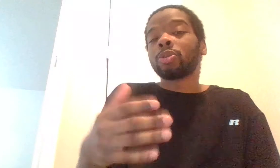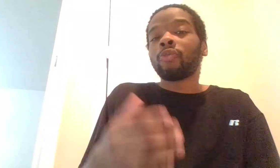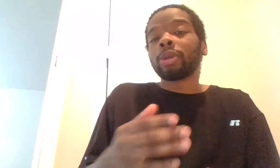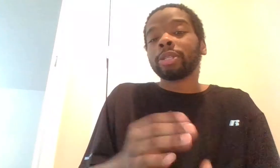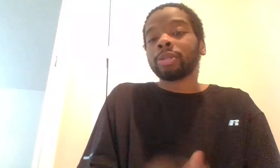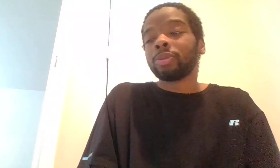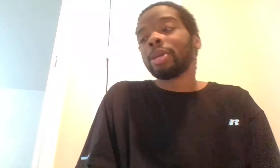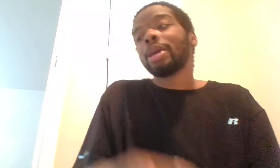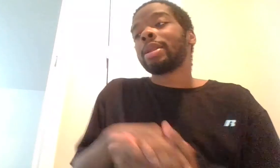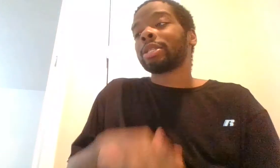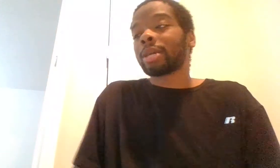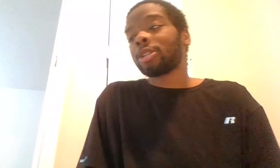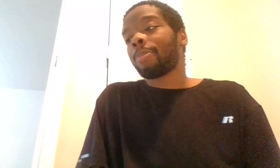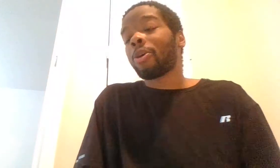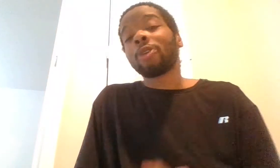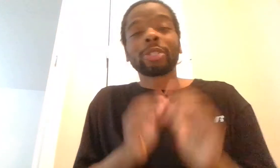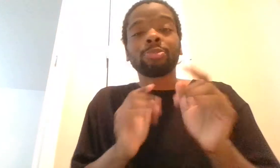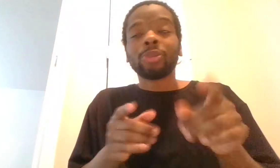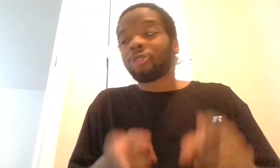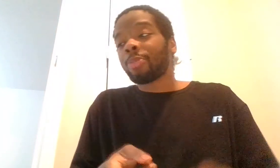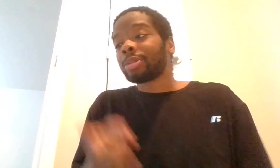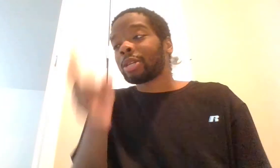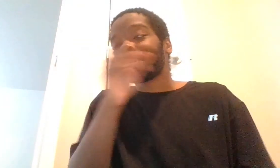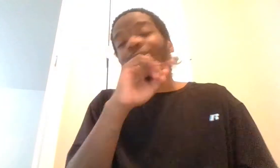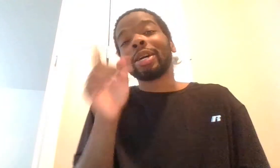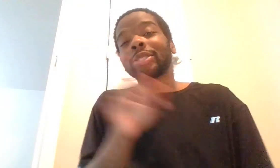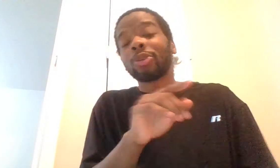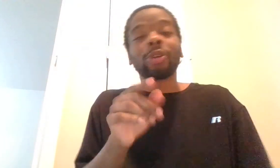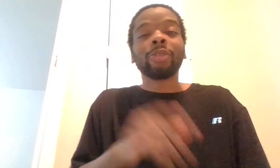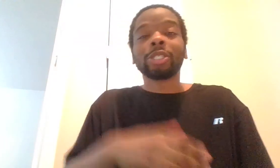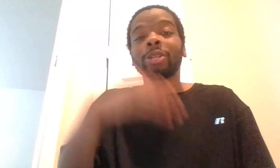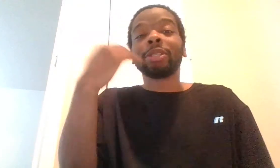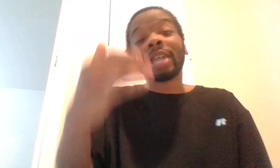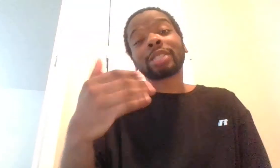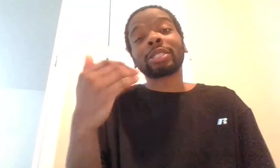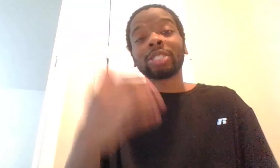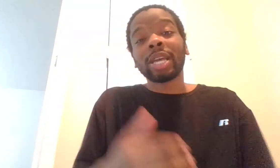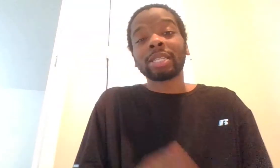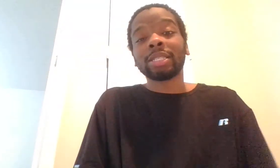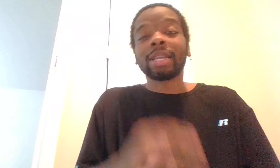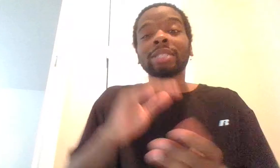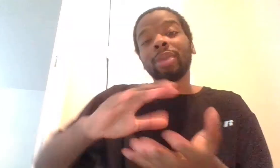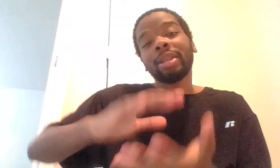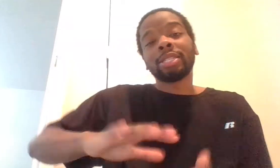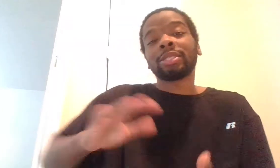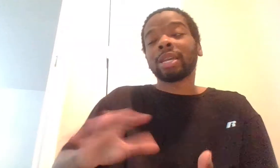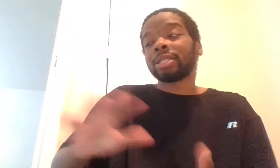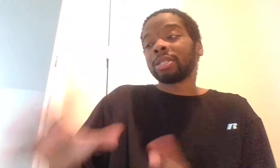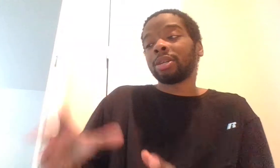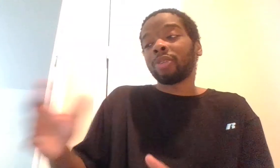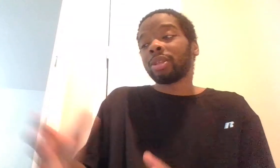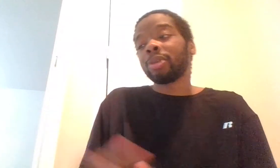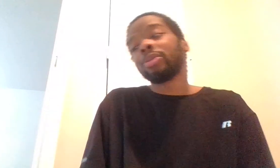242. The section of the part, which is bullcrap, is like 2S going over each other. That's the section. That's meaning a section of legal.